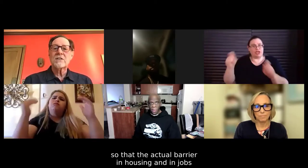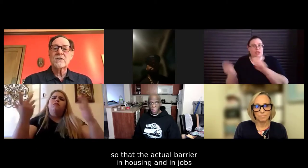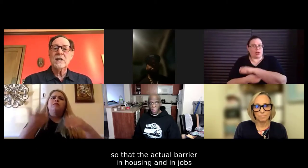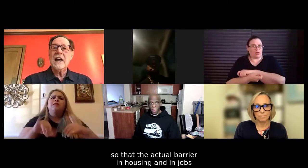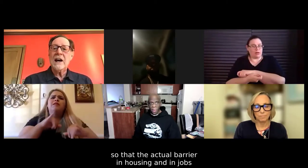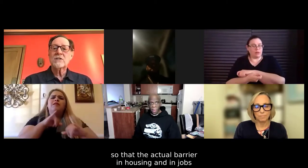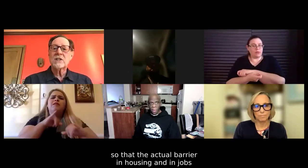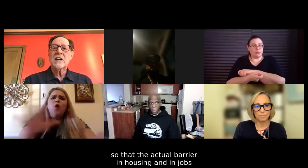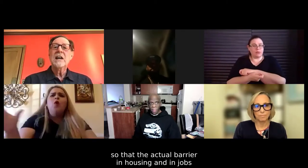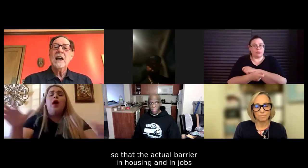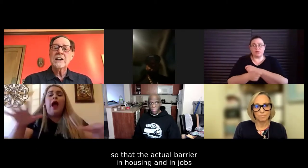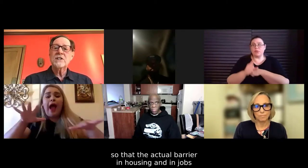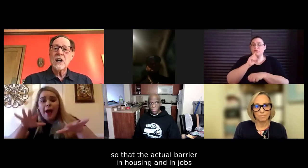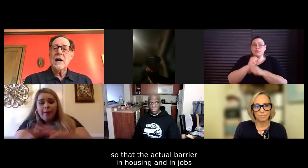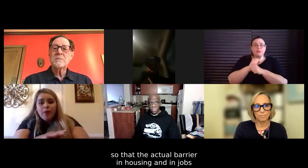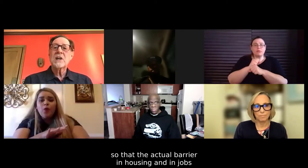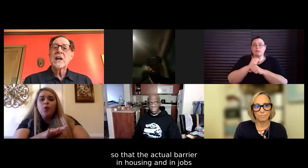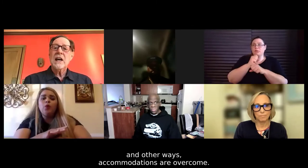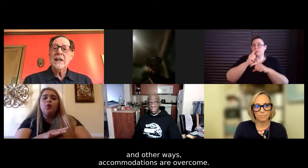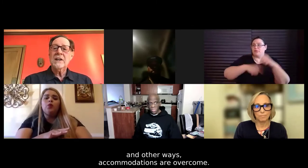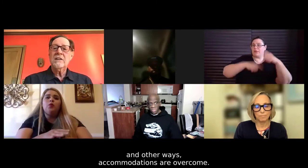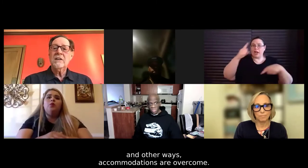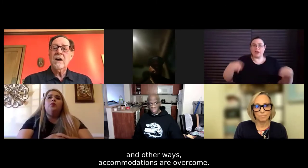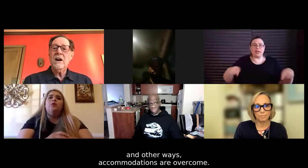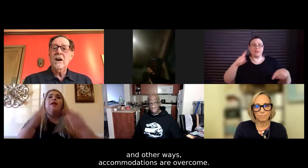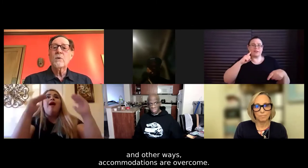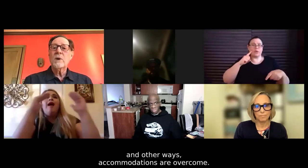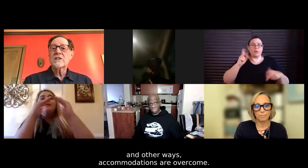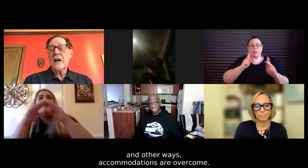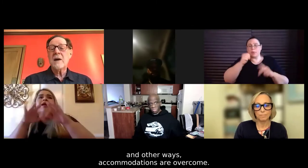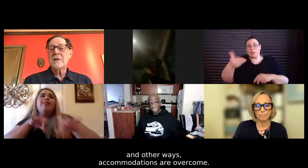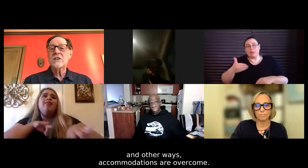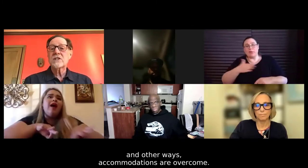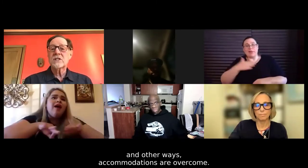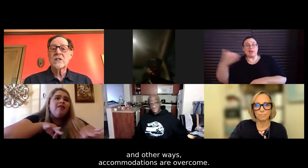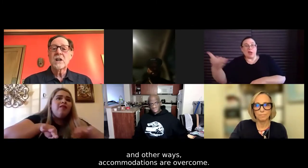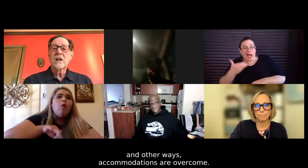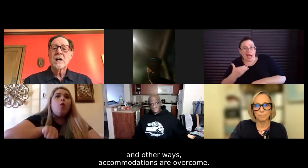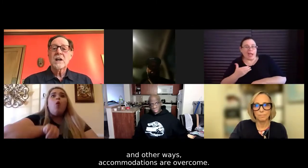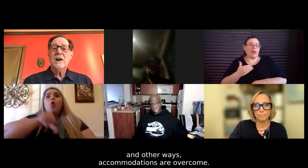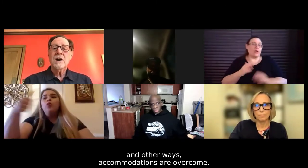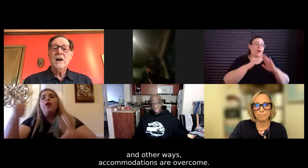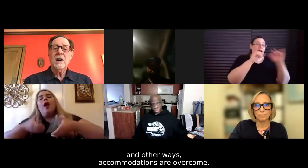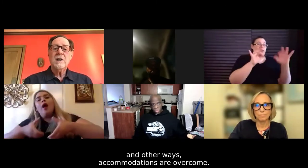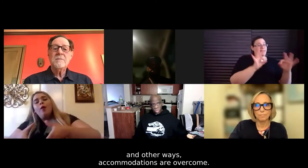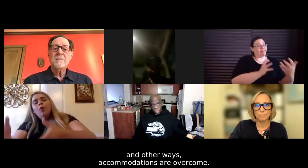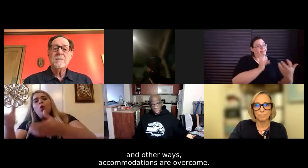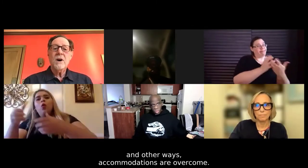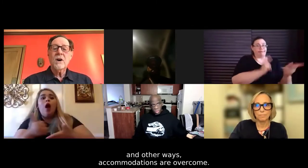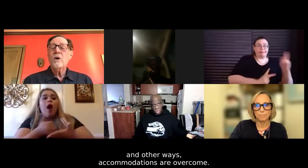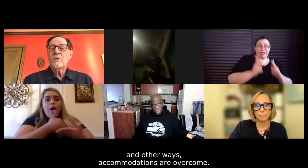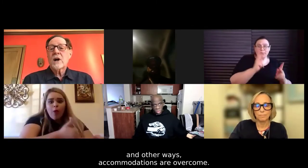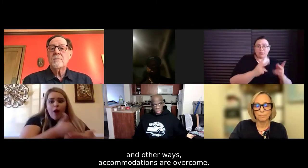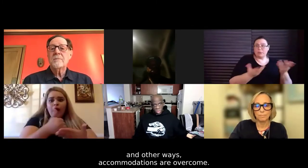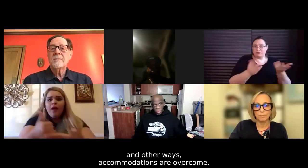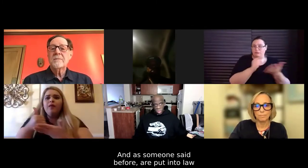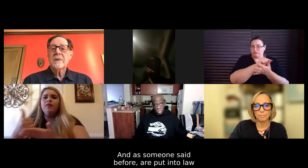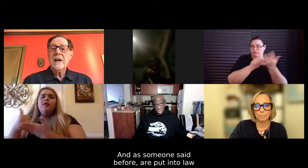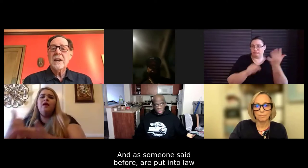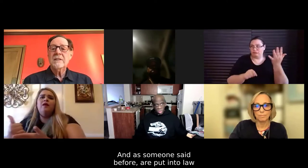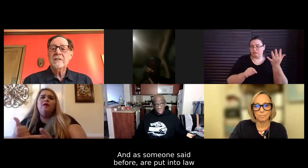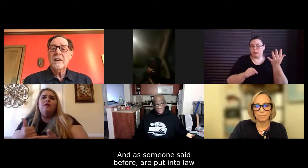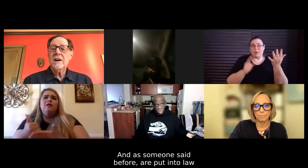barriers in housing and in jobs and in other ways, accommodations are overcome.